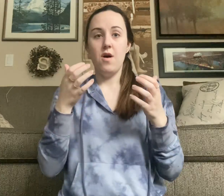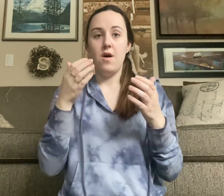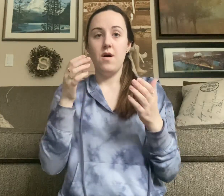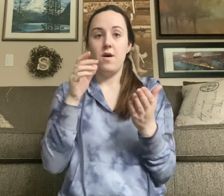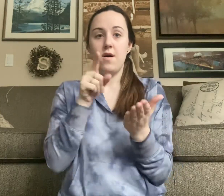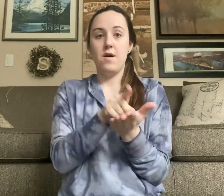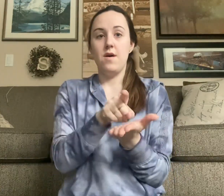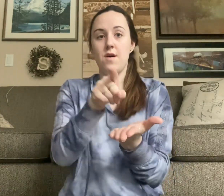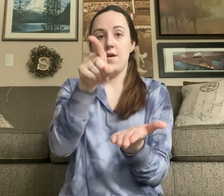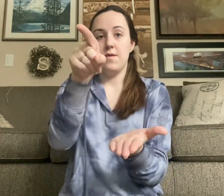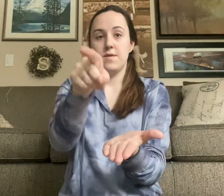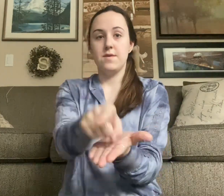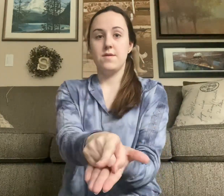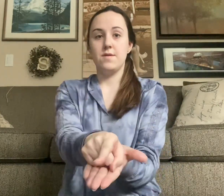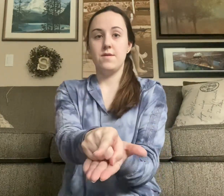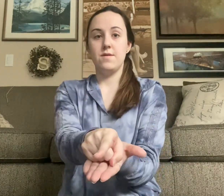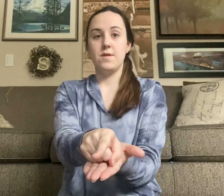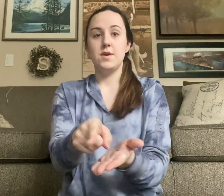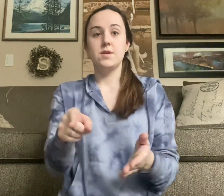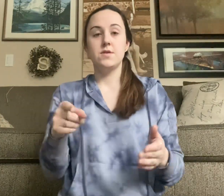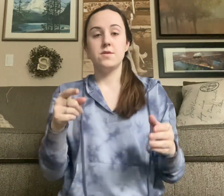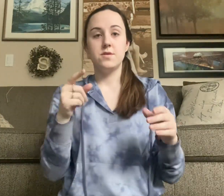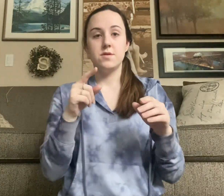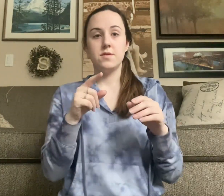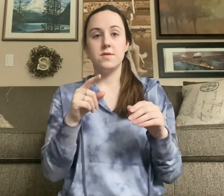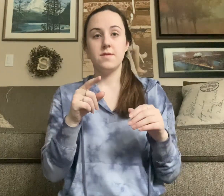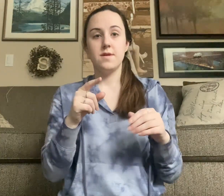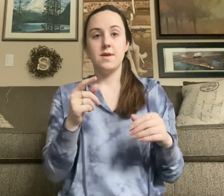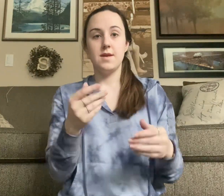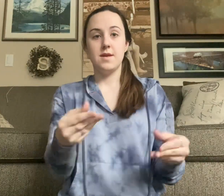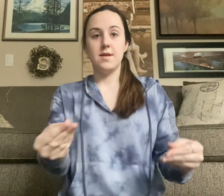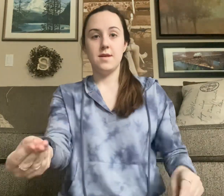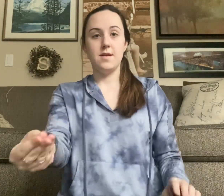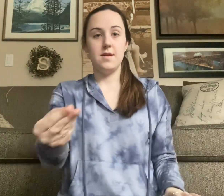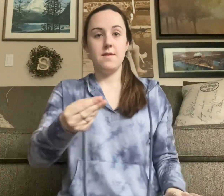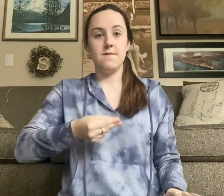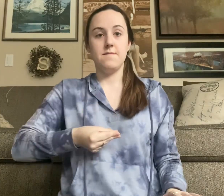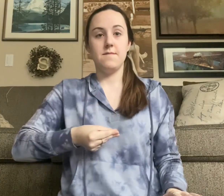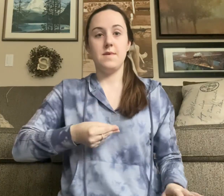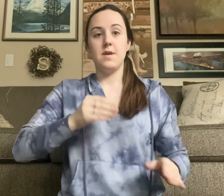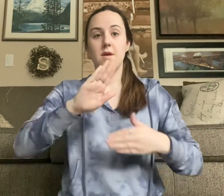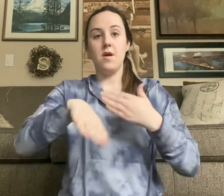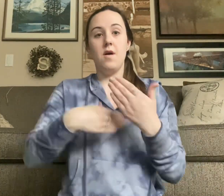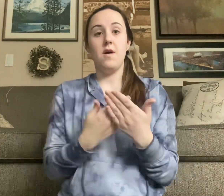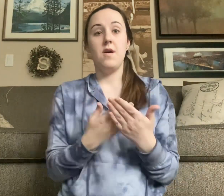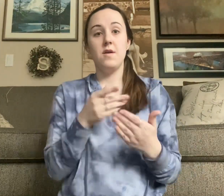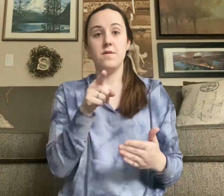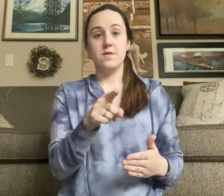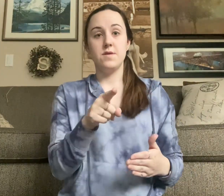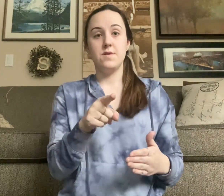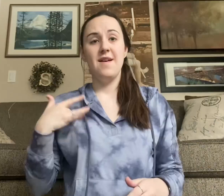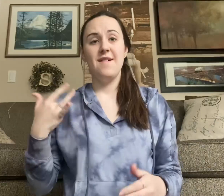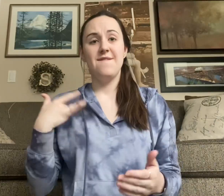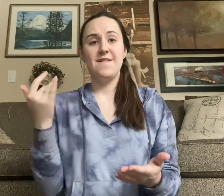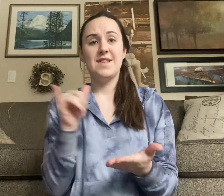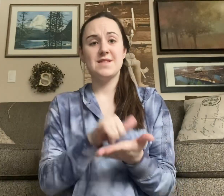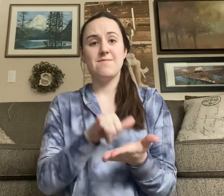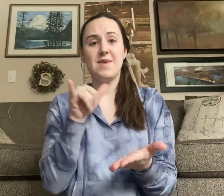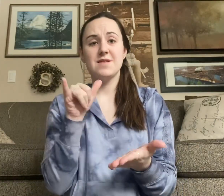with you So just give me all of you It's impossible